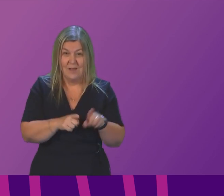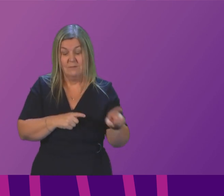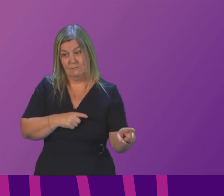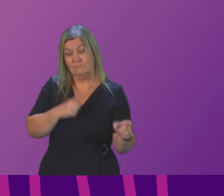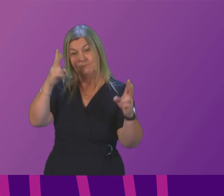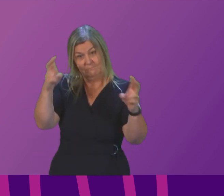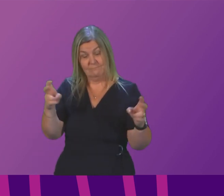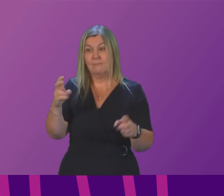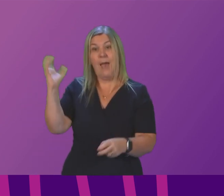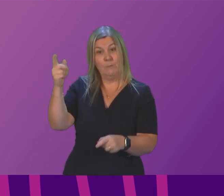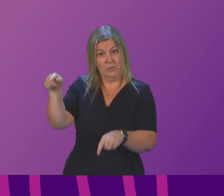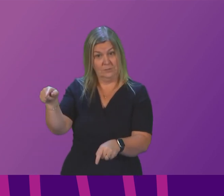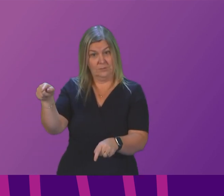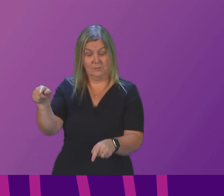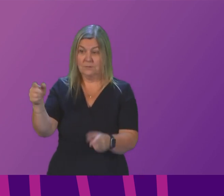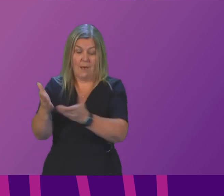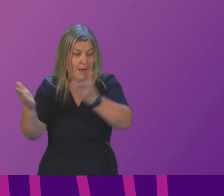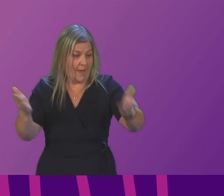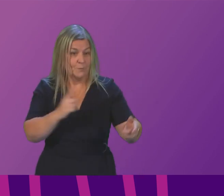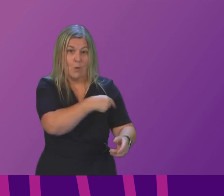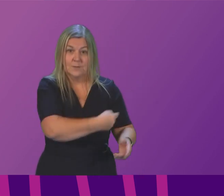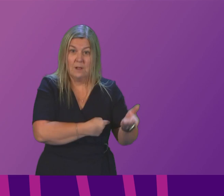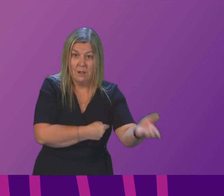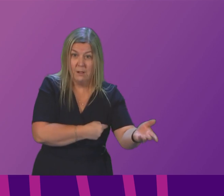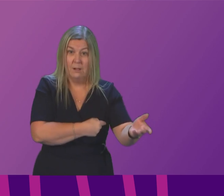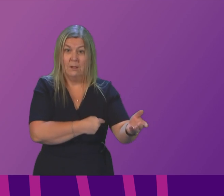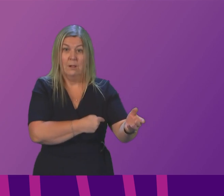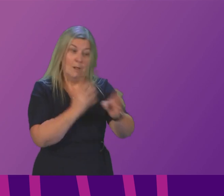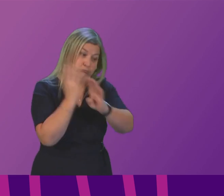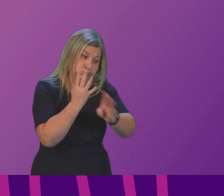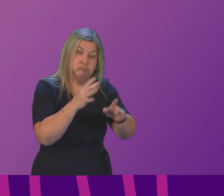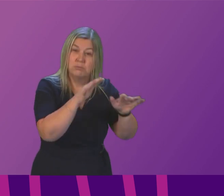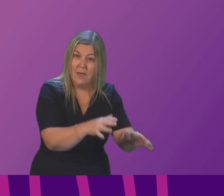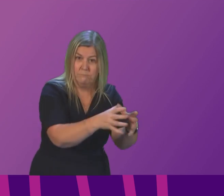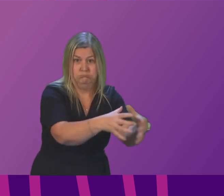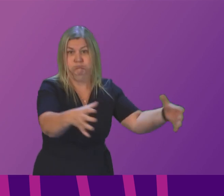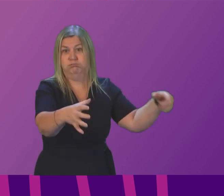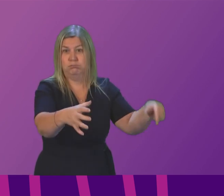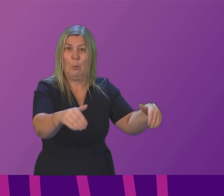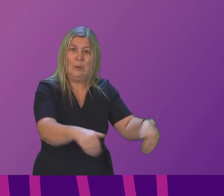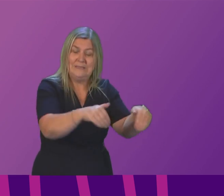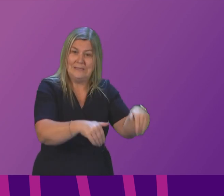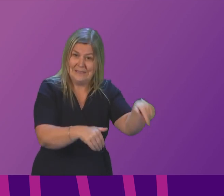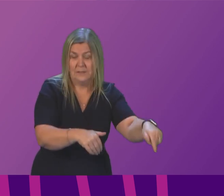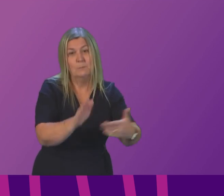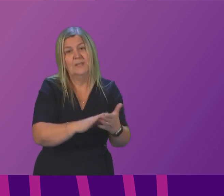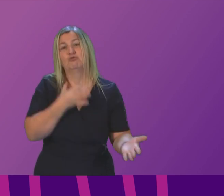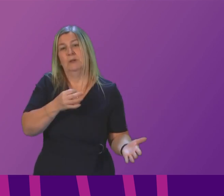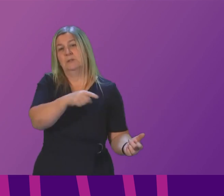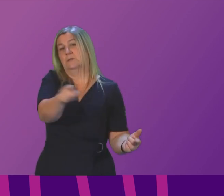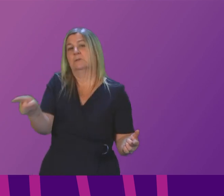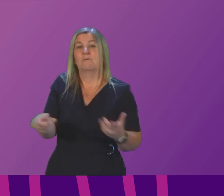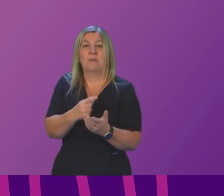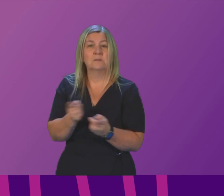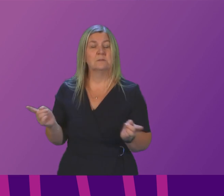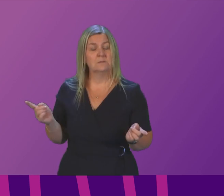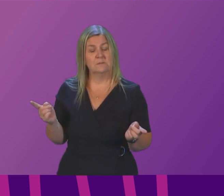ambulance handover delays dangerous clouding long stays put patient safety at risk and can lead to harm or avoidable deaths